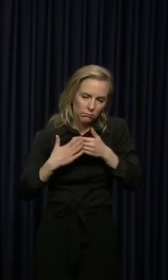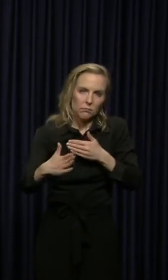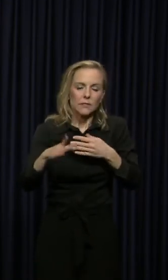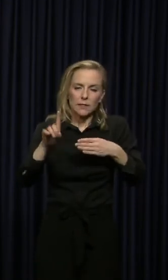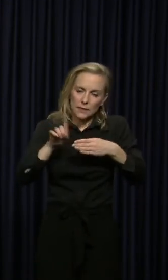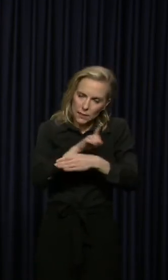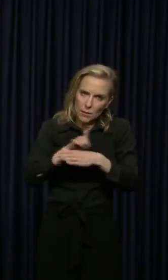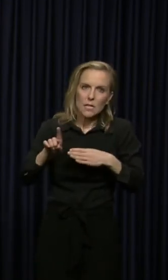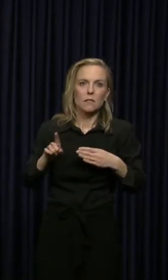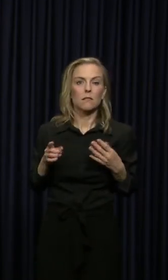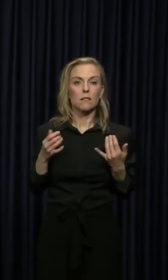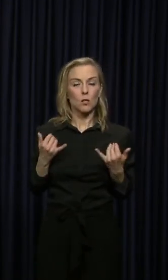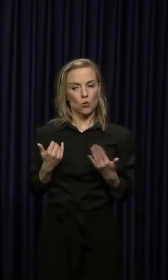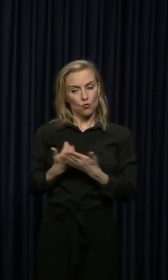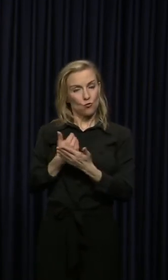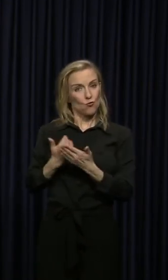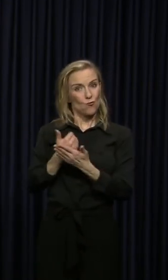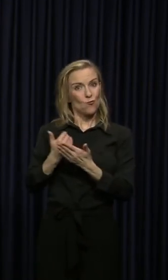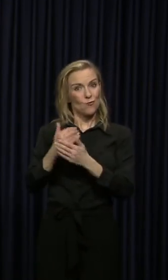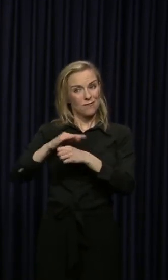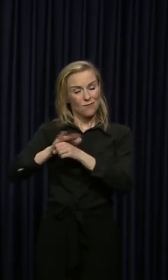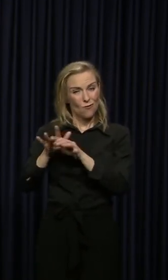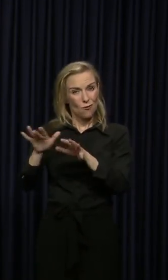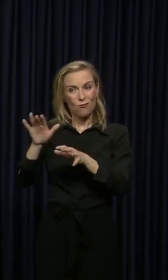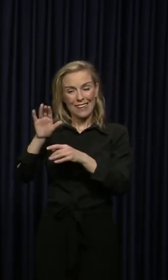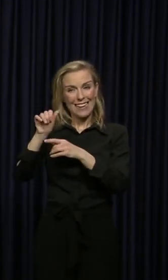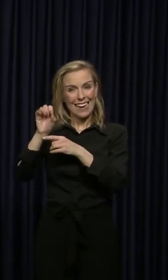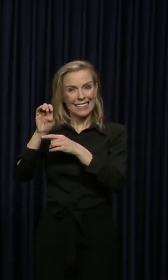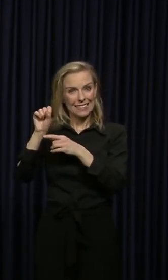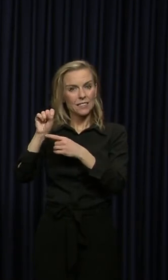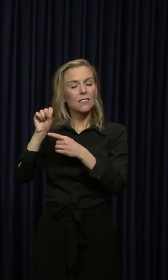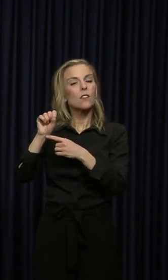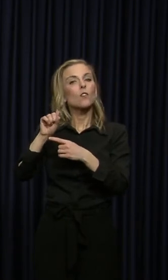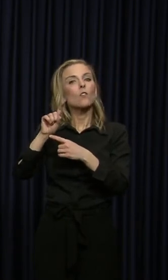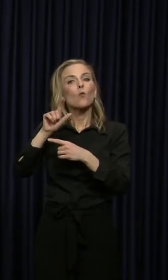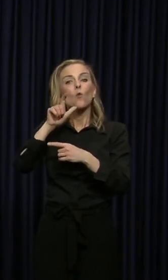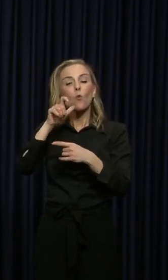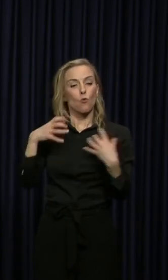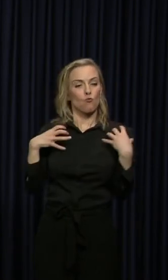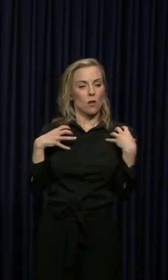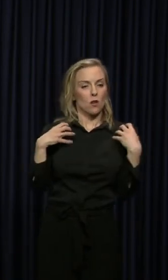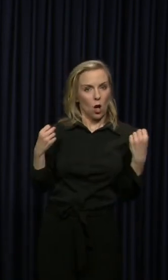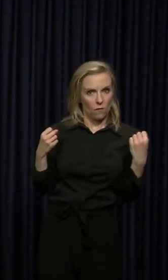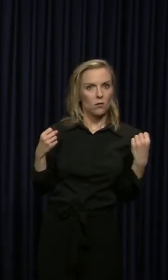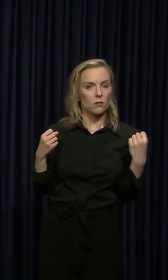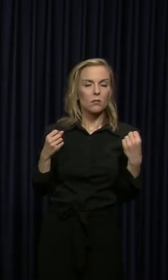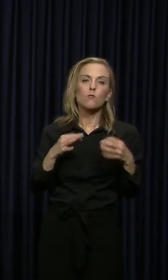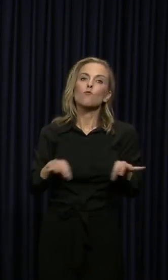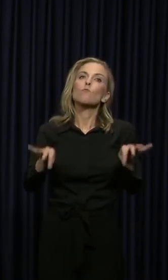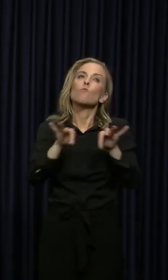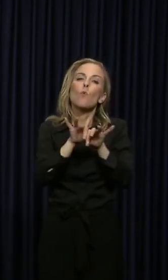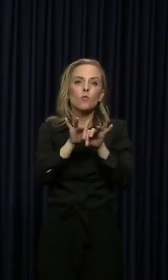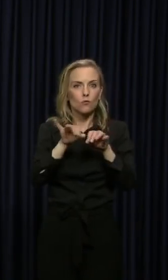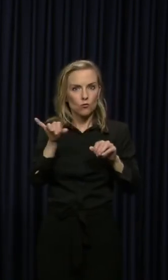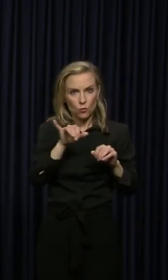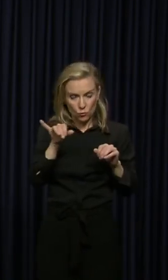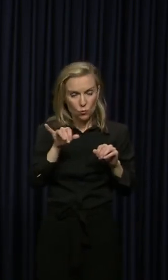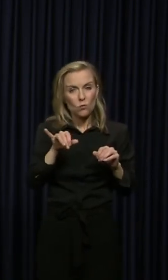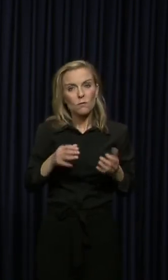As important as new cases and unfortunately deaths are those who have recovered is also important. And